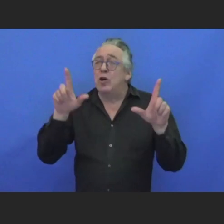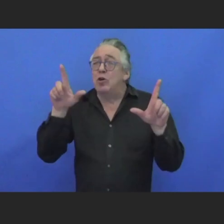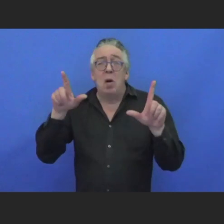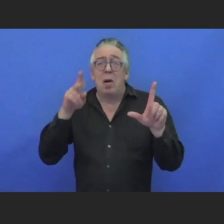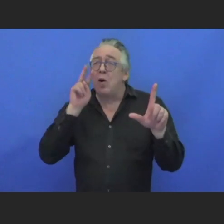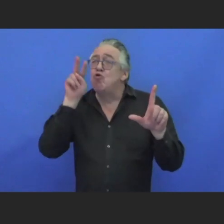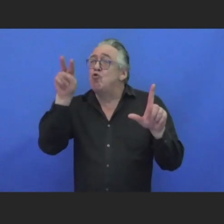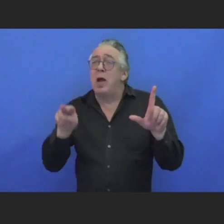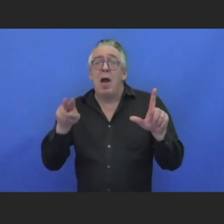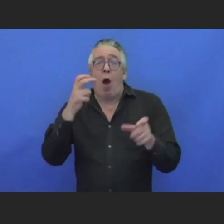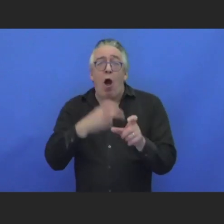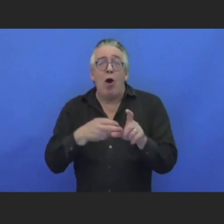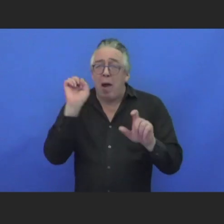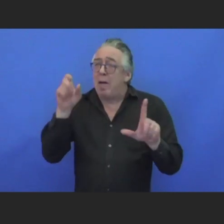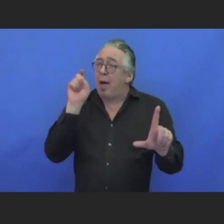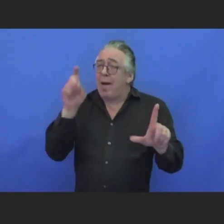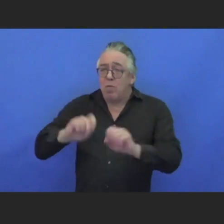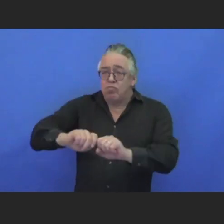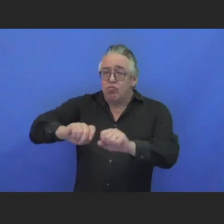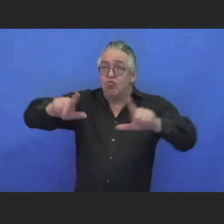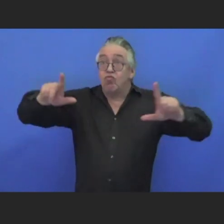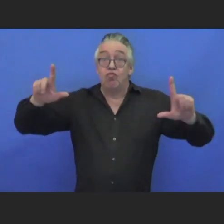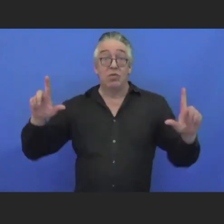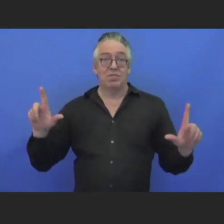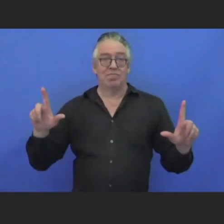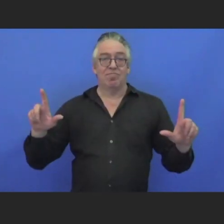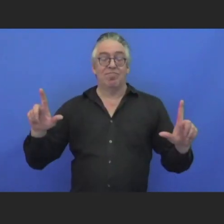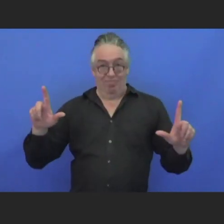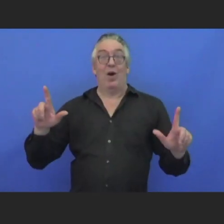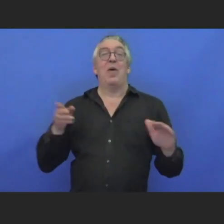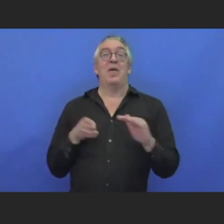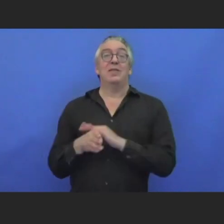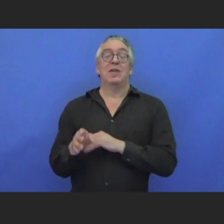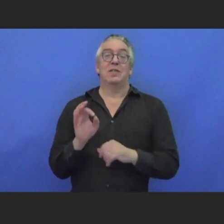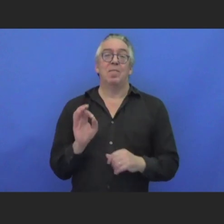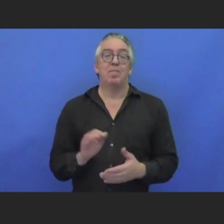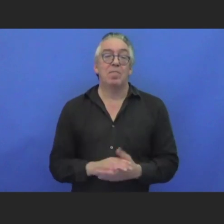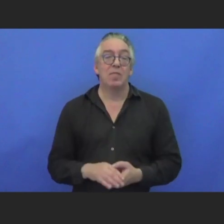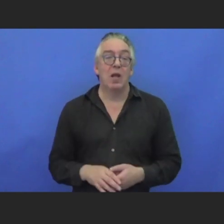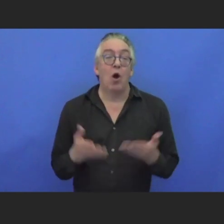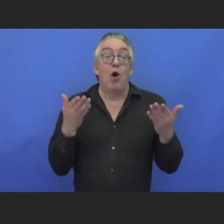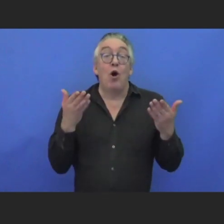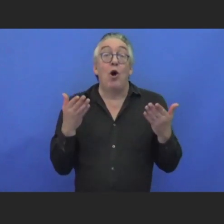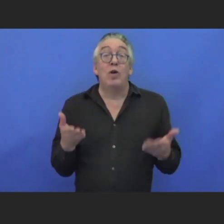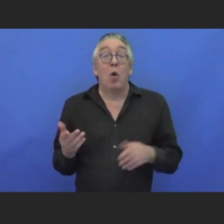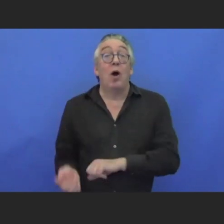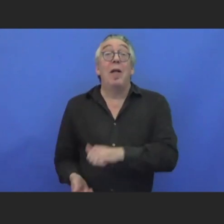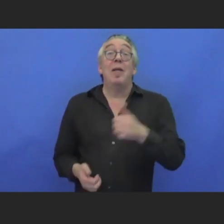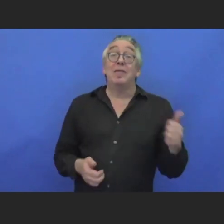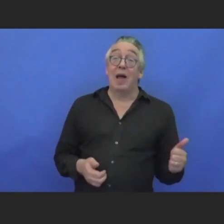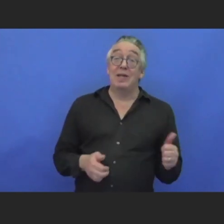ideas of what needed for accessibility. I will next bring it up to our next panelist, Lydia Best.